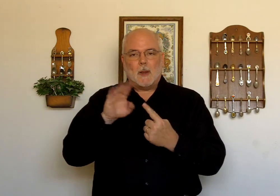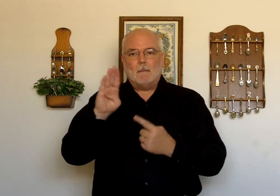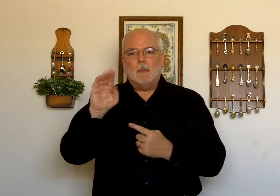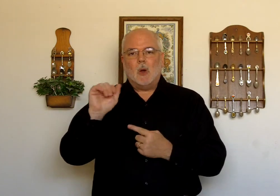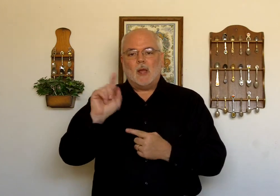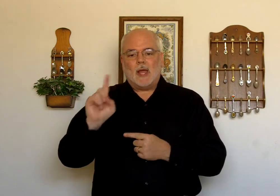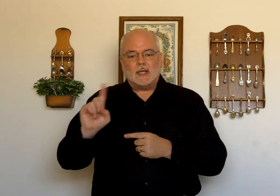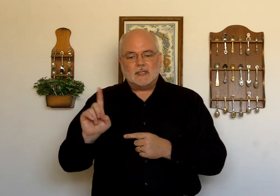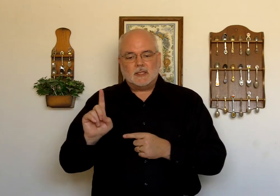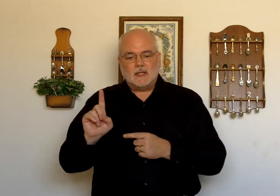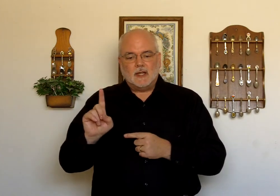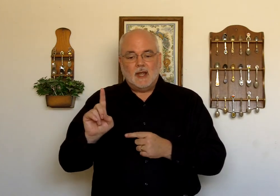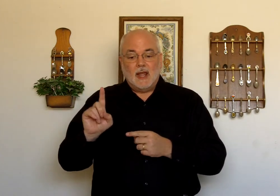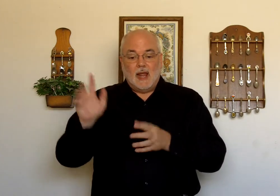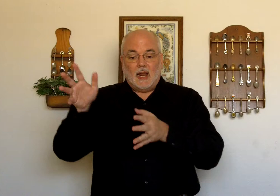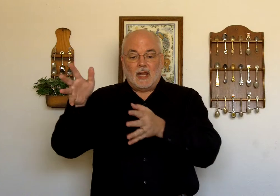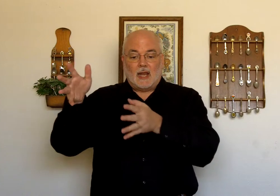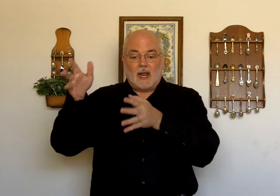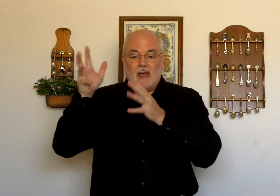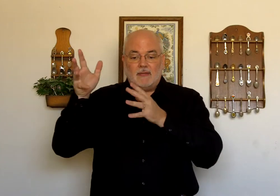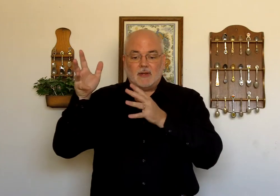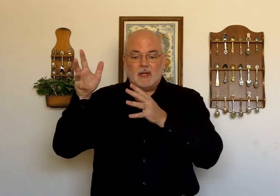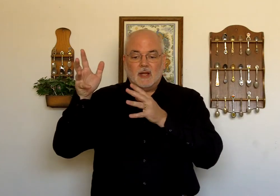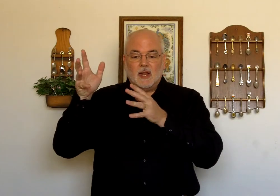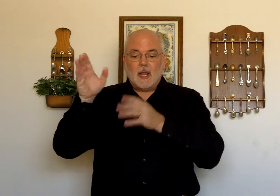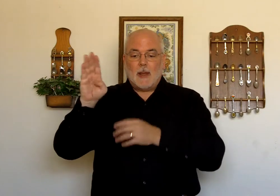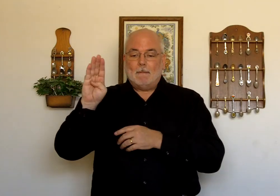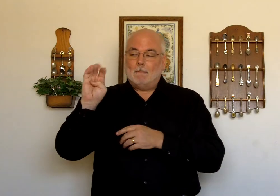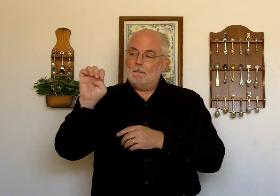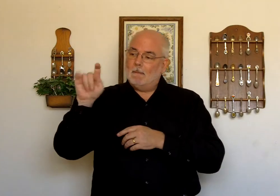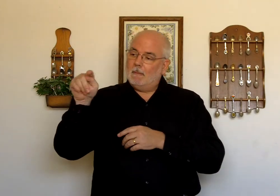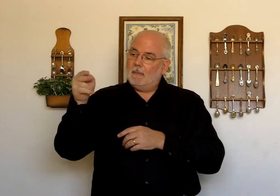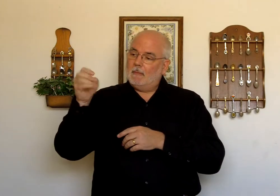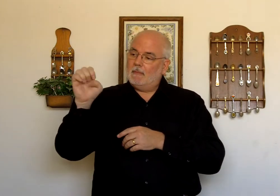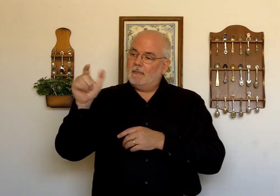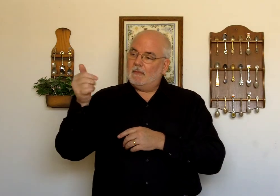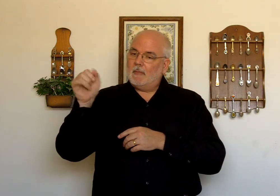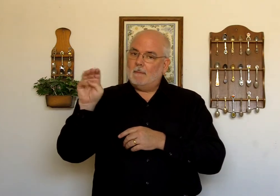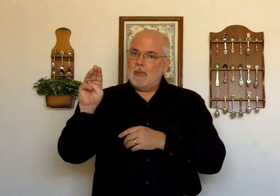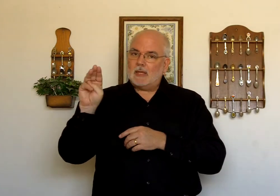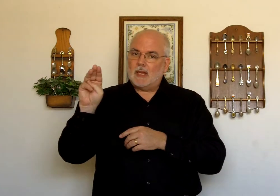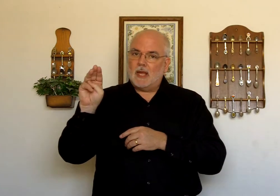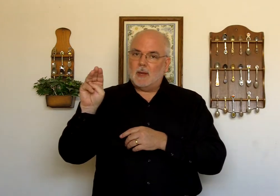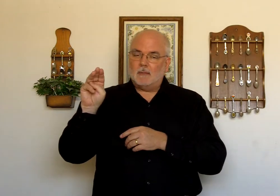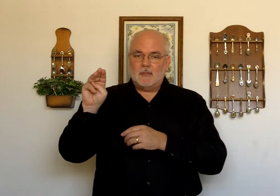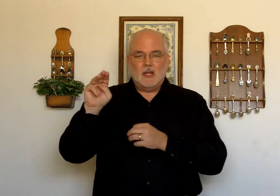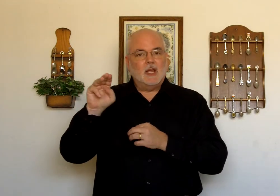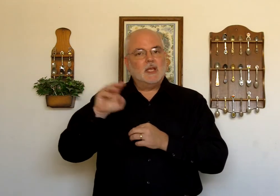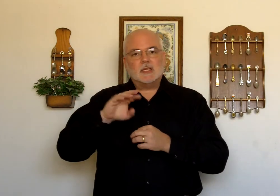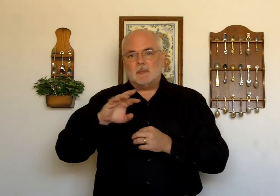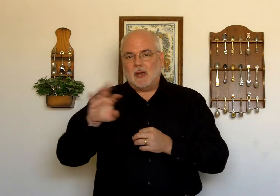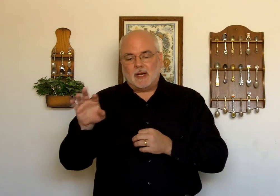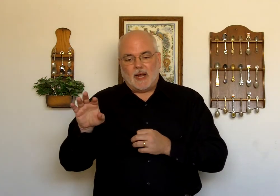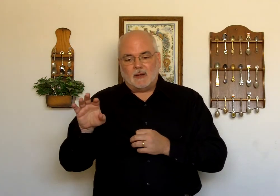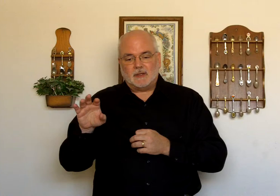Boaz left Bethlehem. Spell it out.